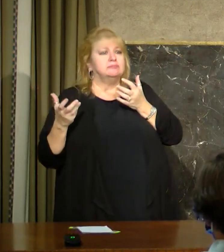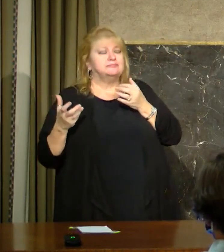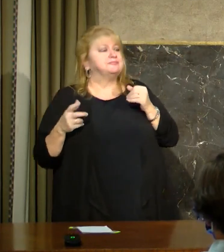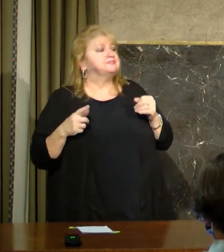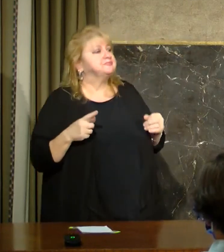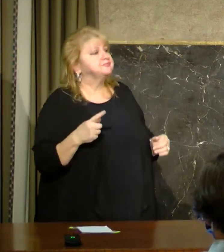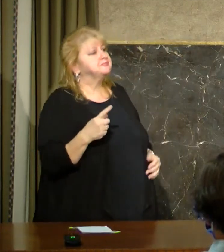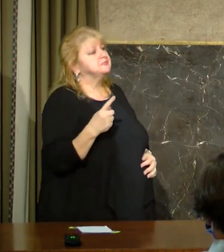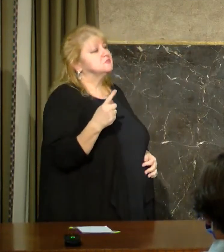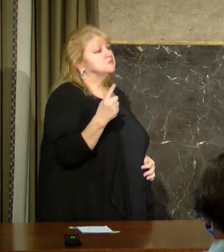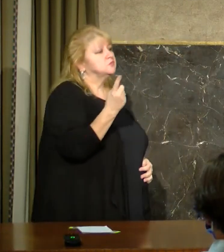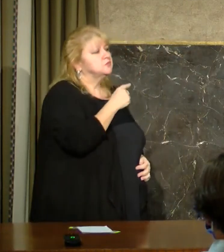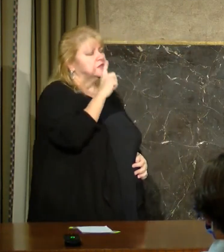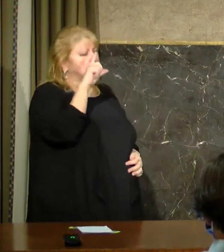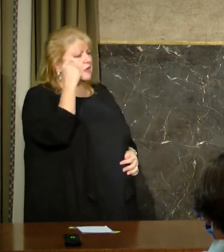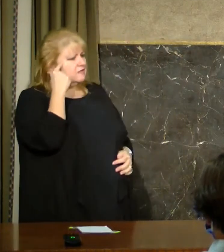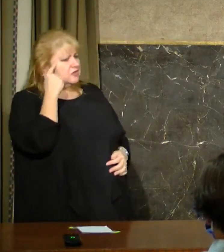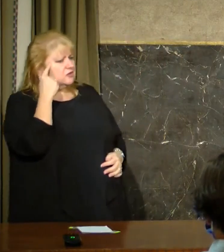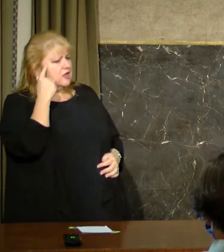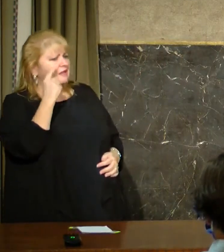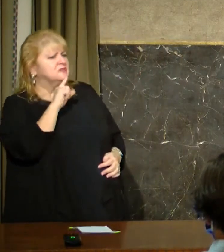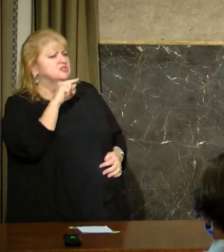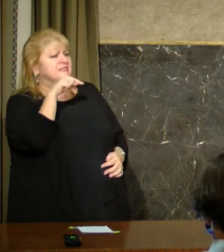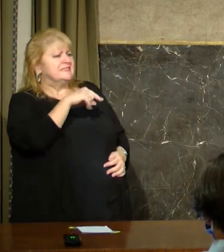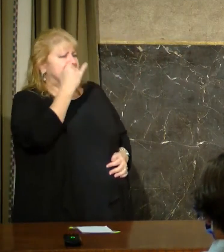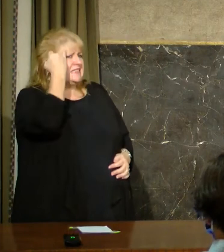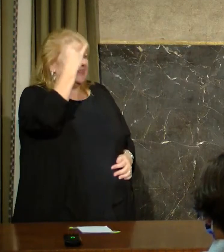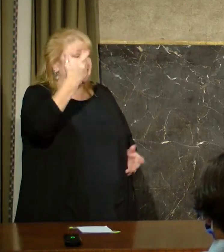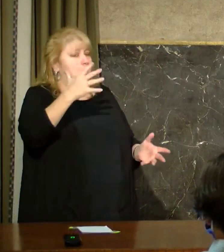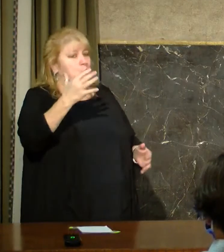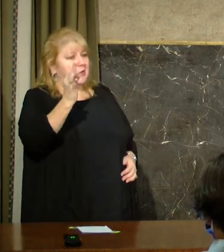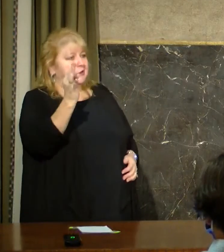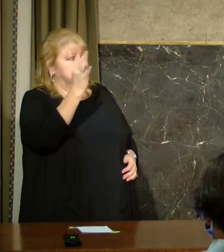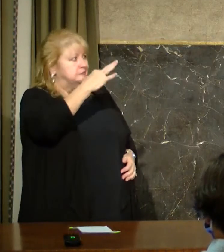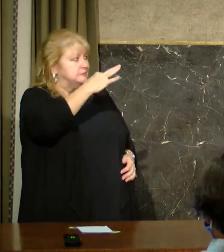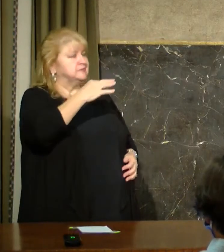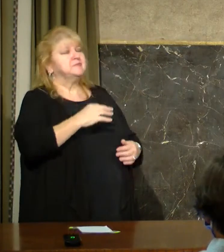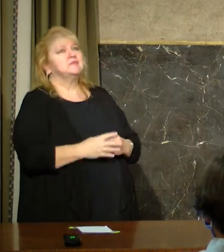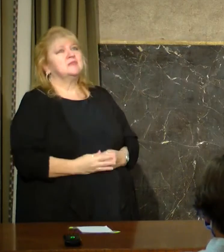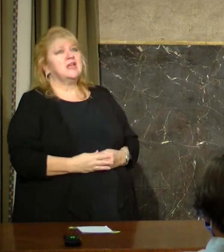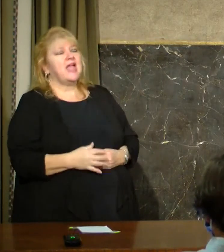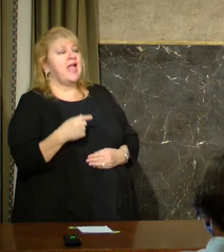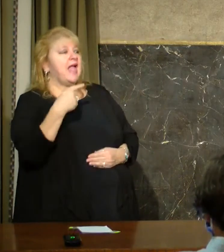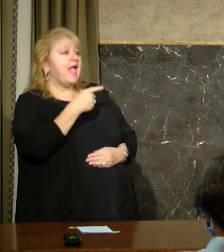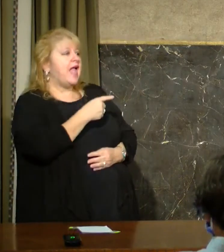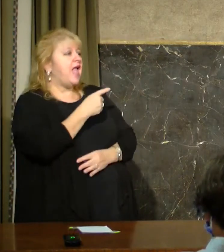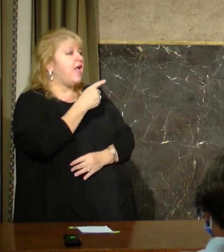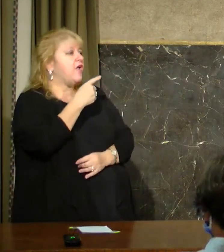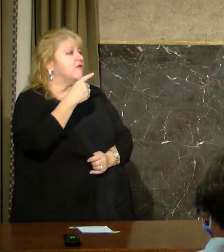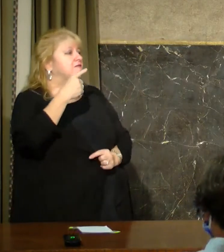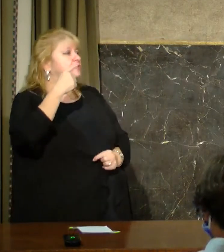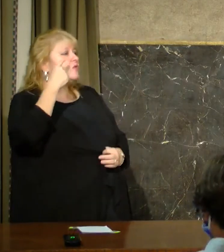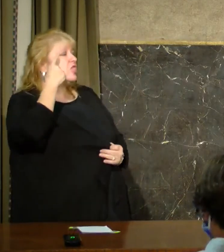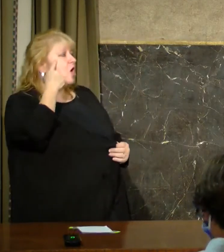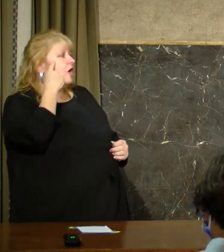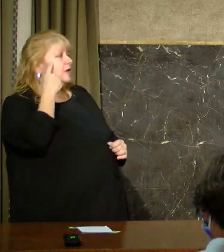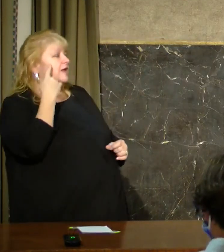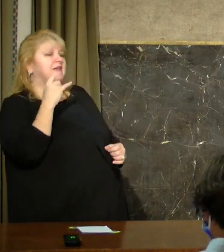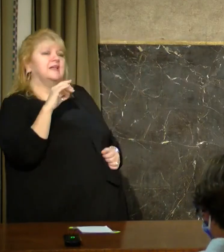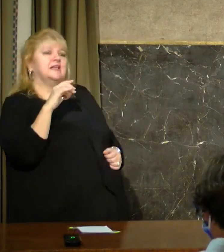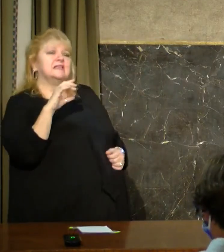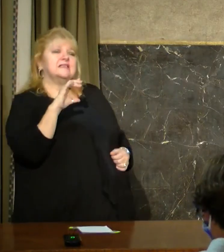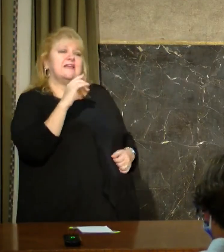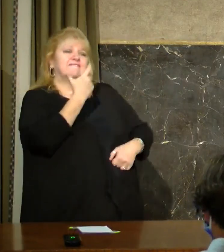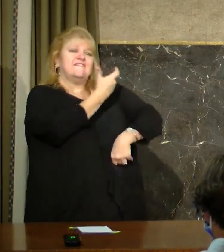floated already, but have you thought of having someone who is sort of like, for lack of a better term, the vaccine czar, like the person who is the